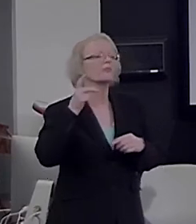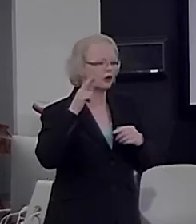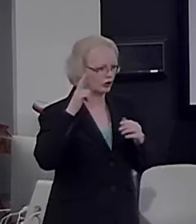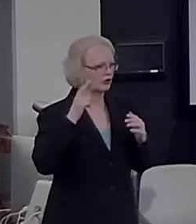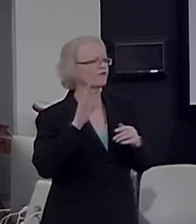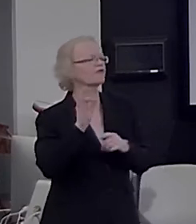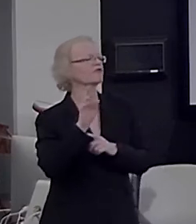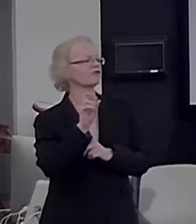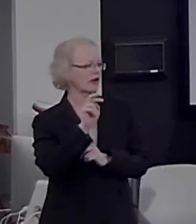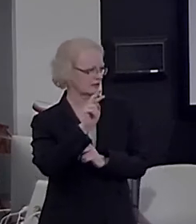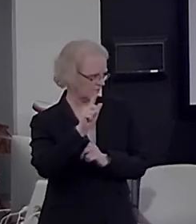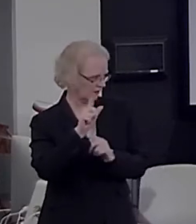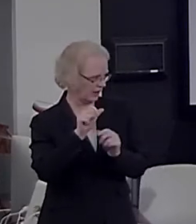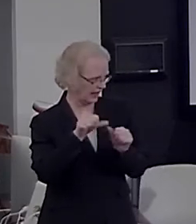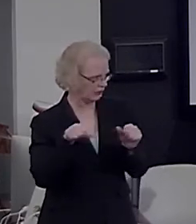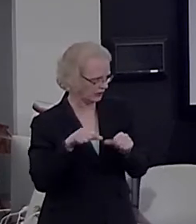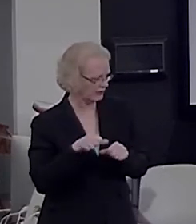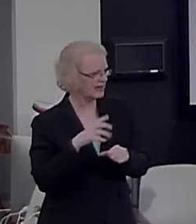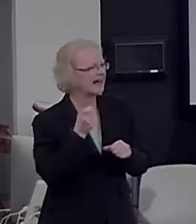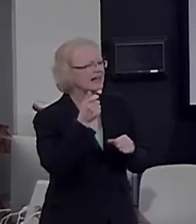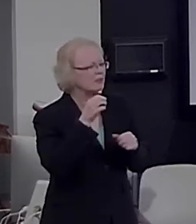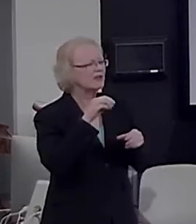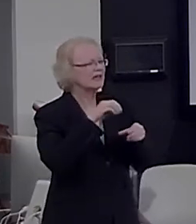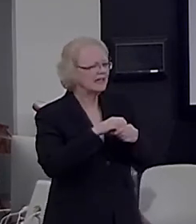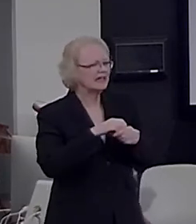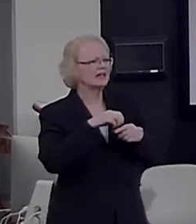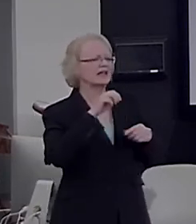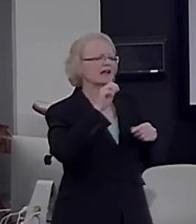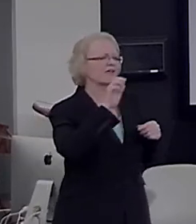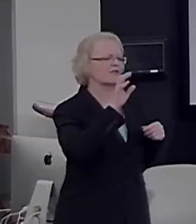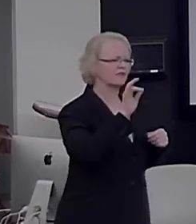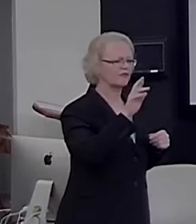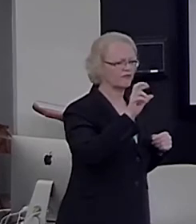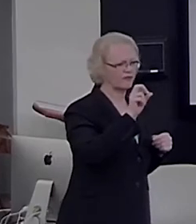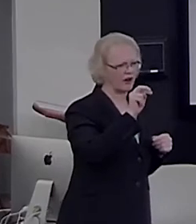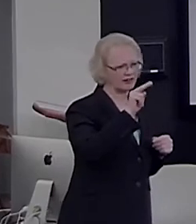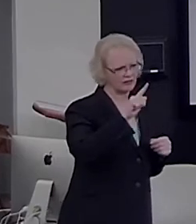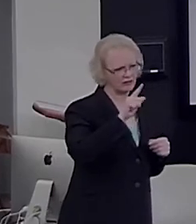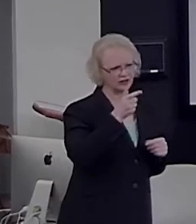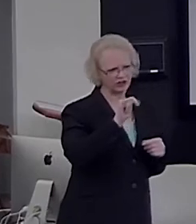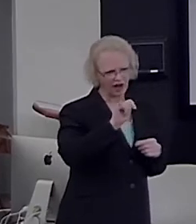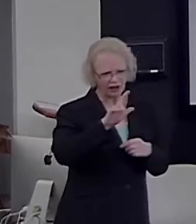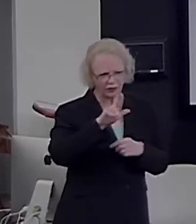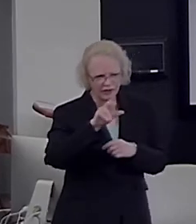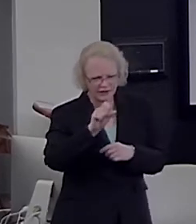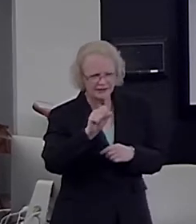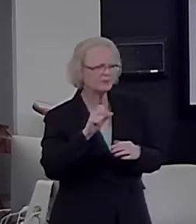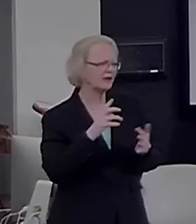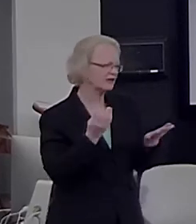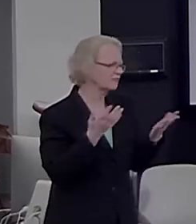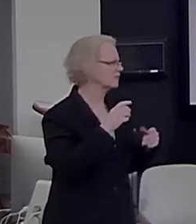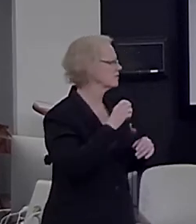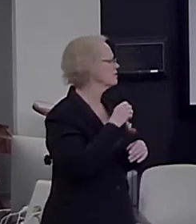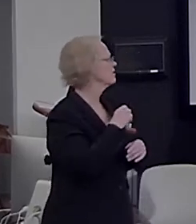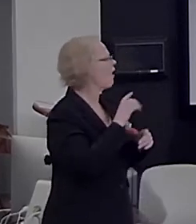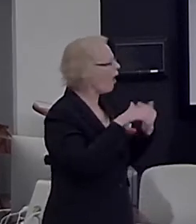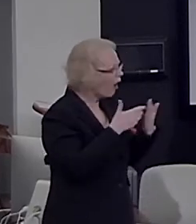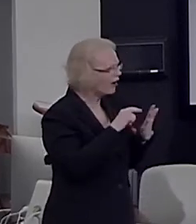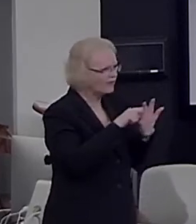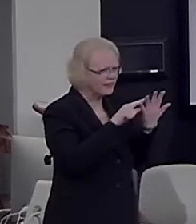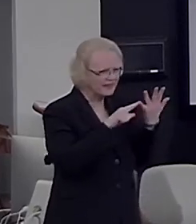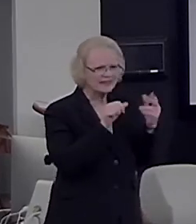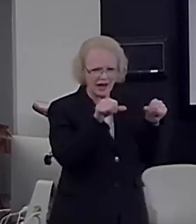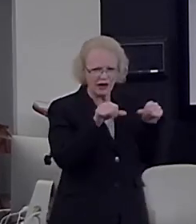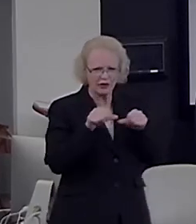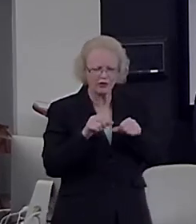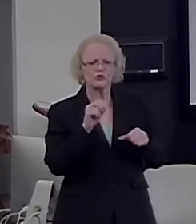down a little bit into inferior frontal gyrus, but this is really the dorsal part of area 44 here. And all of these areas show a very